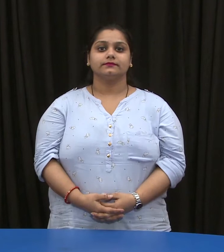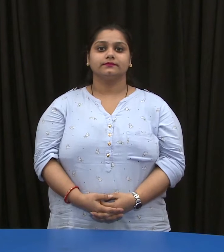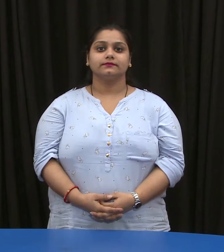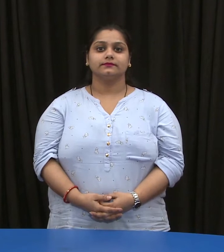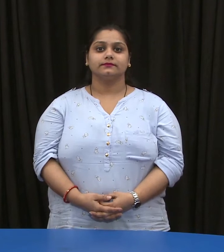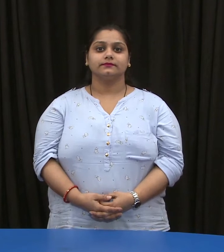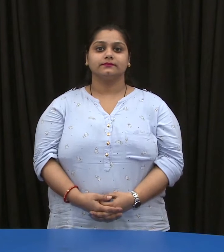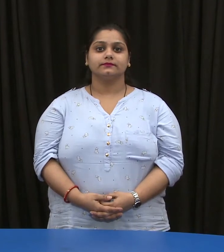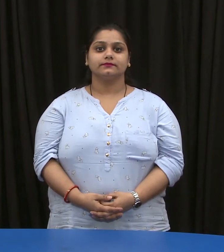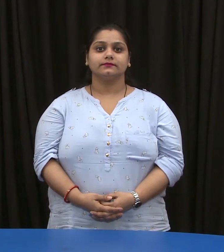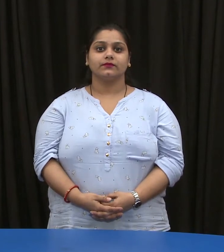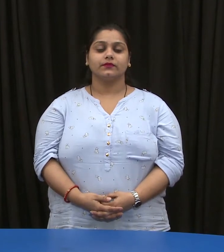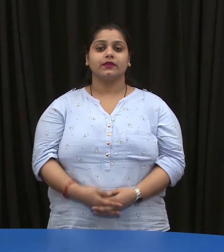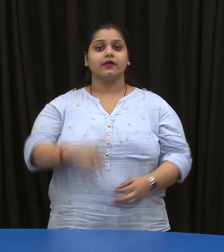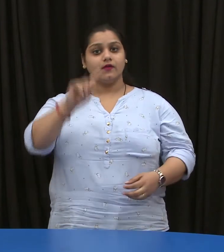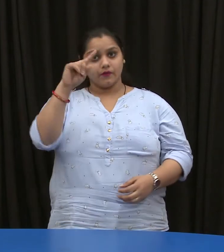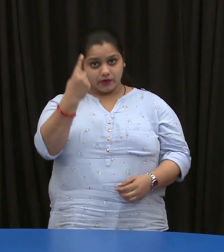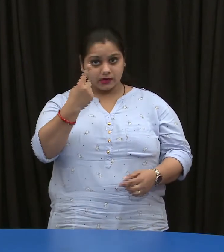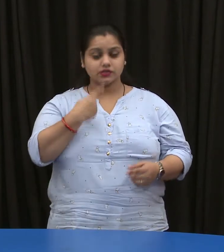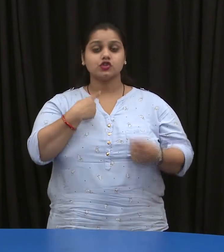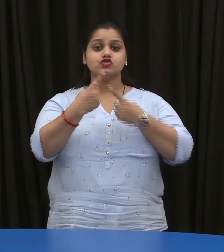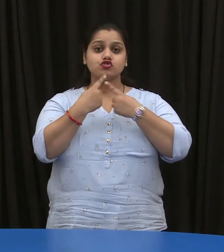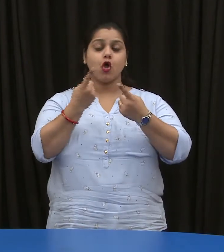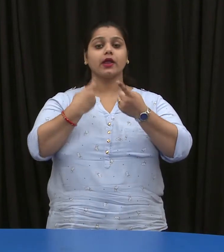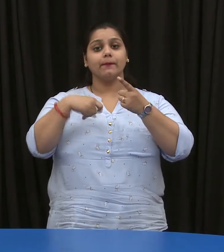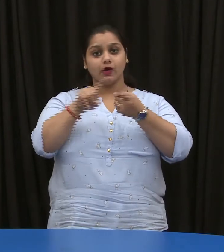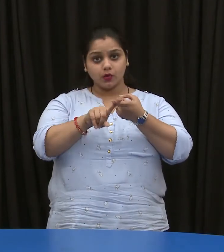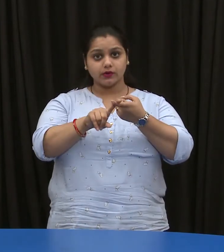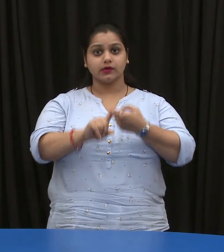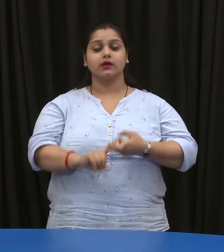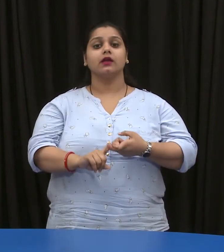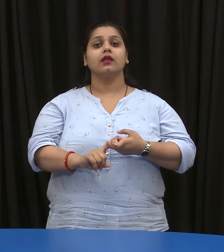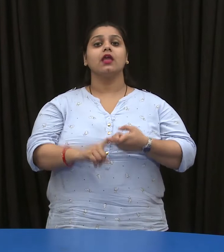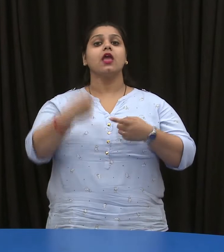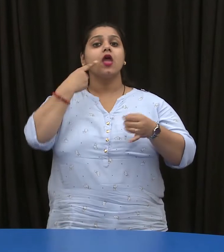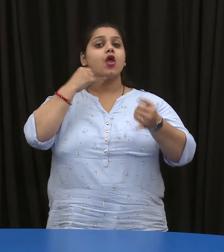We will first talk about installing software.